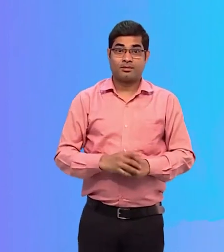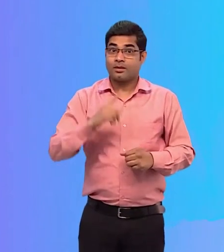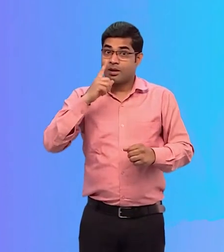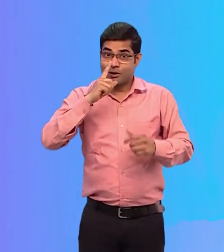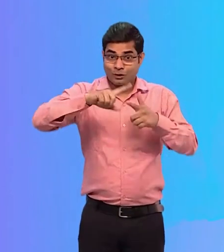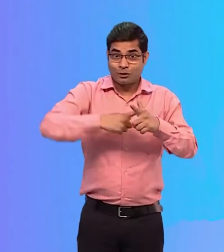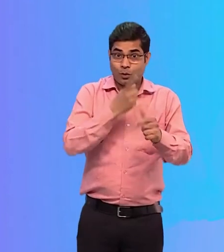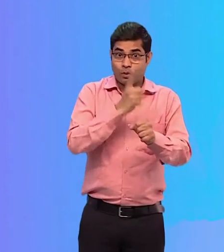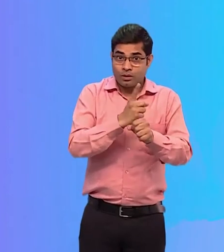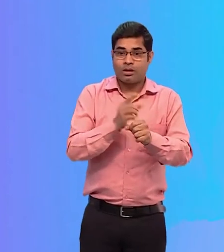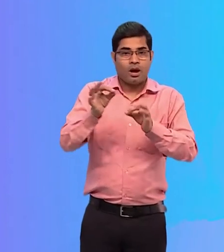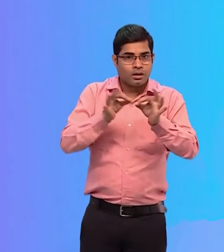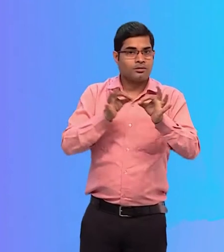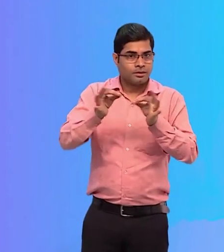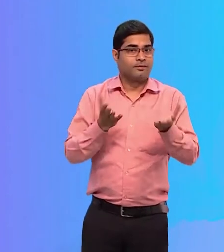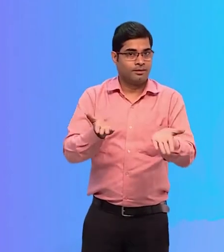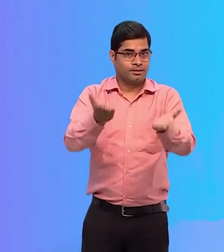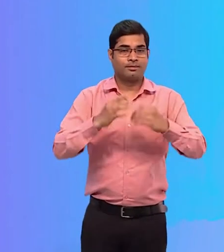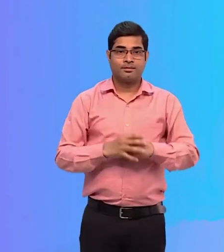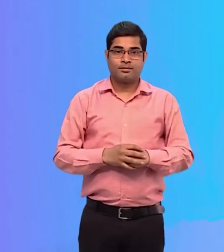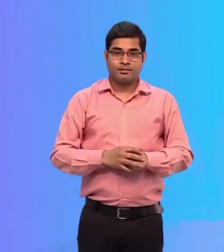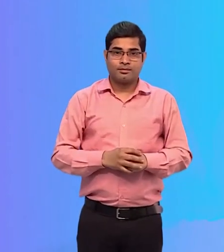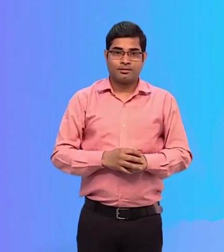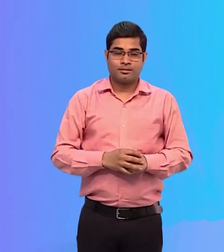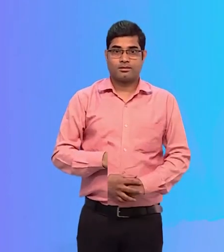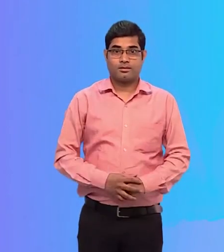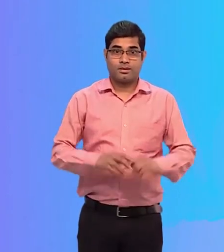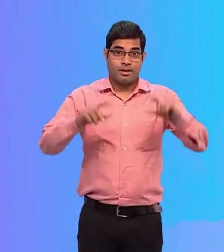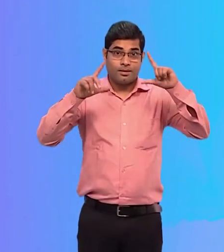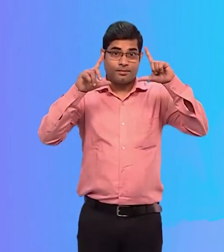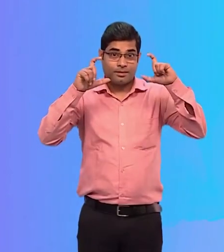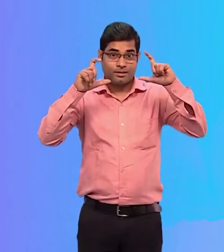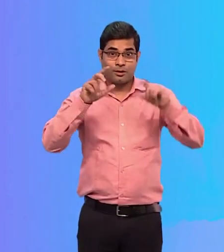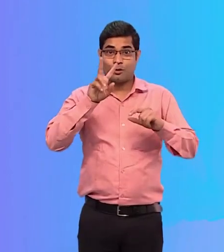Jyothi Ma'am continues explaining. In the second picture,